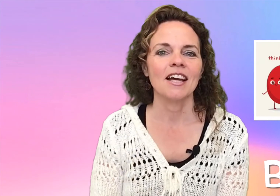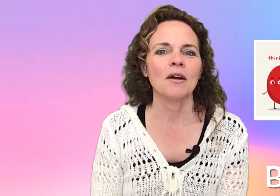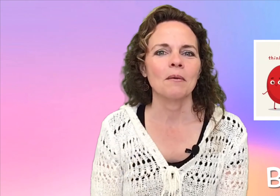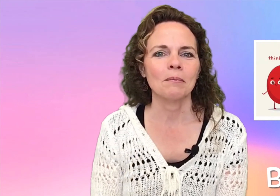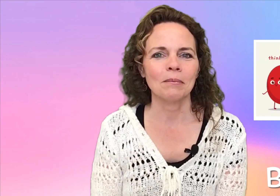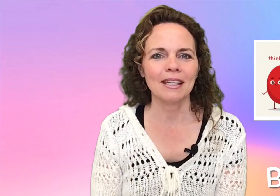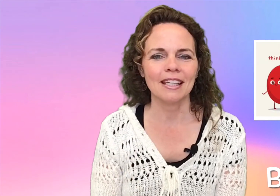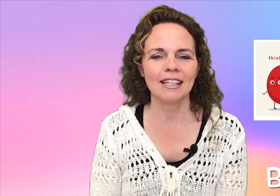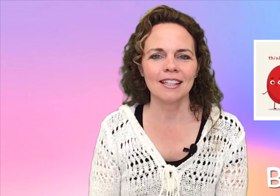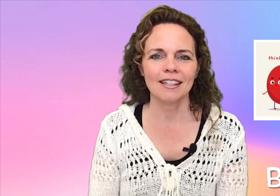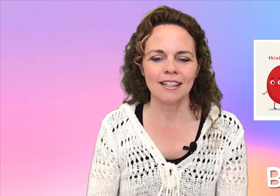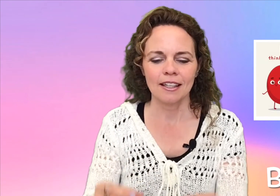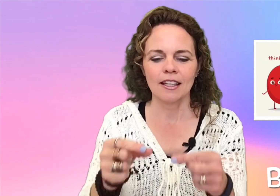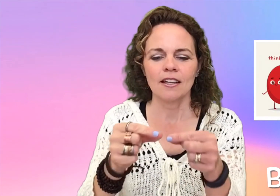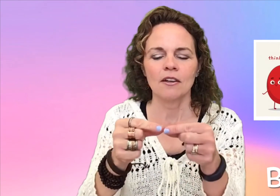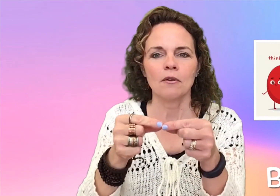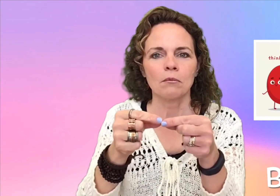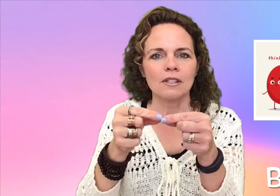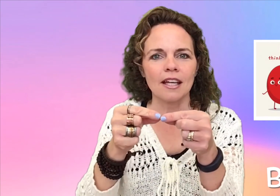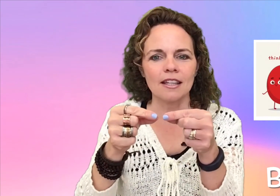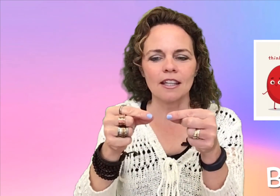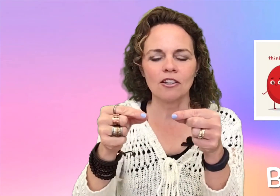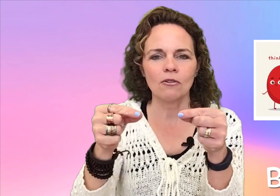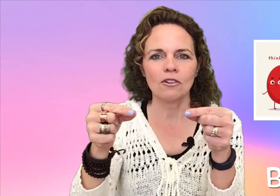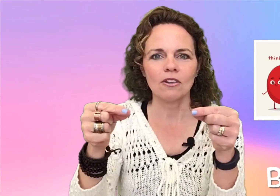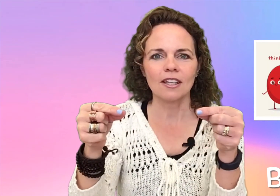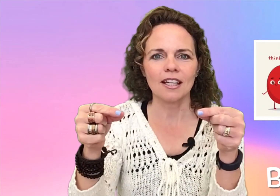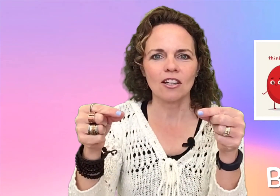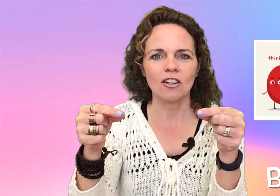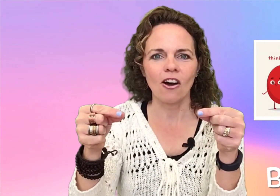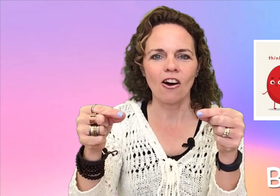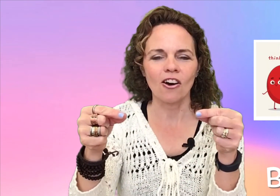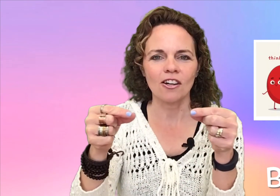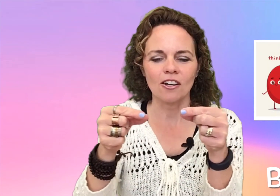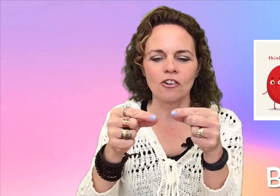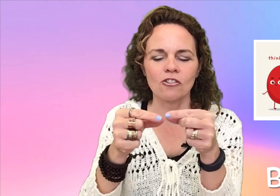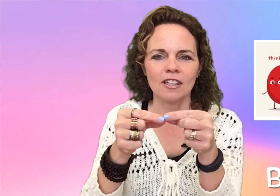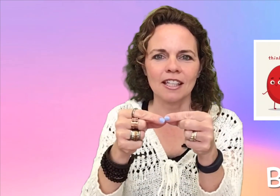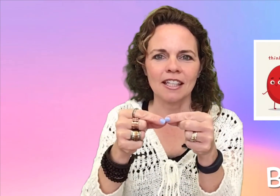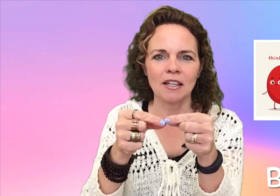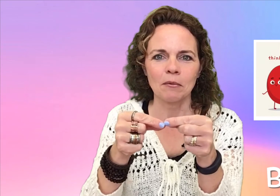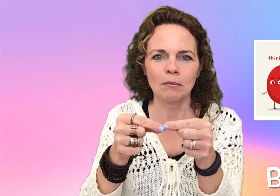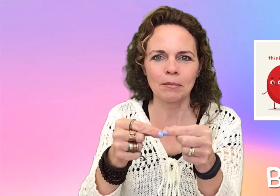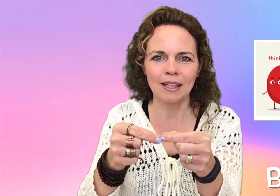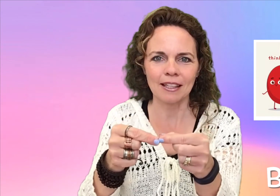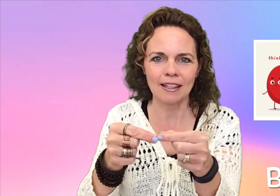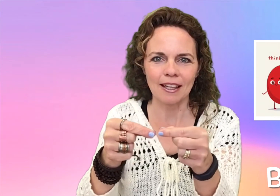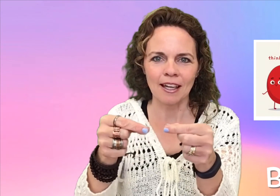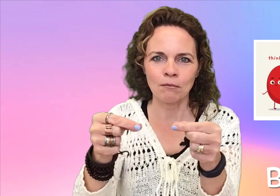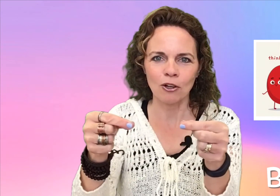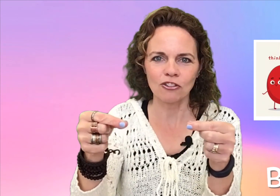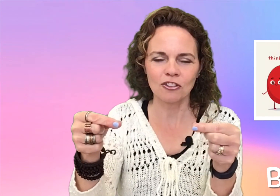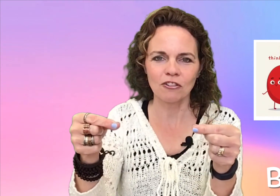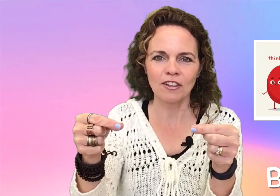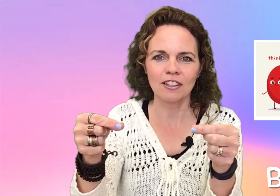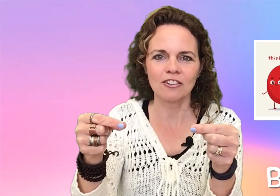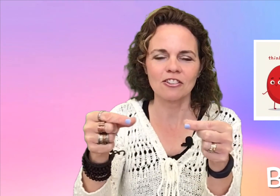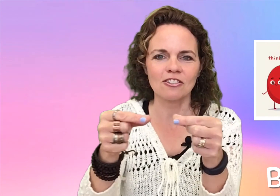Bean. Pretend that you are looking at a long green bean and motion your fingers just